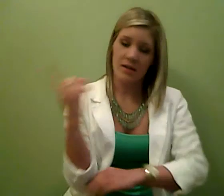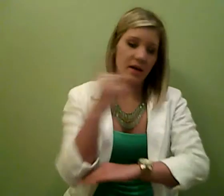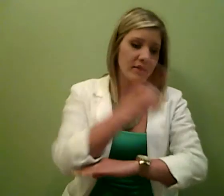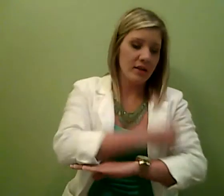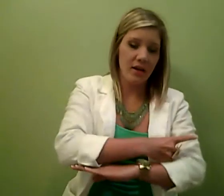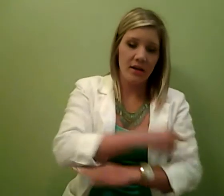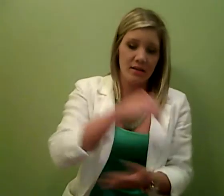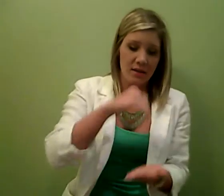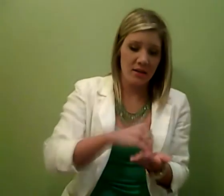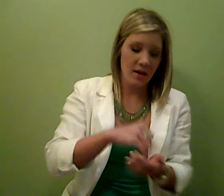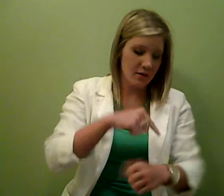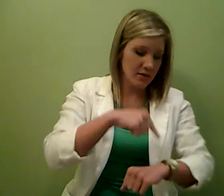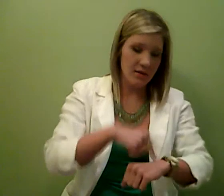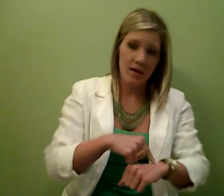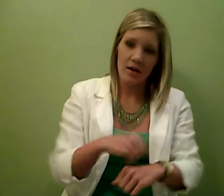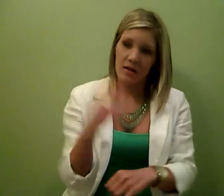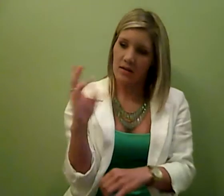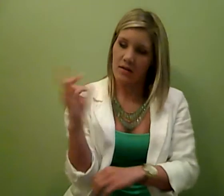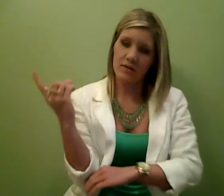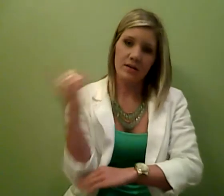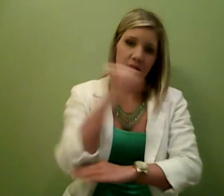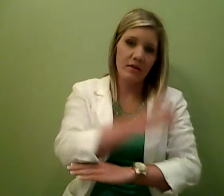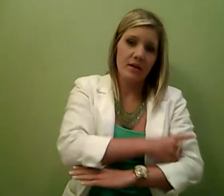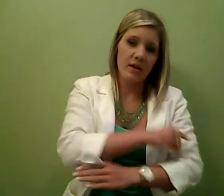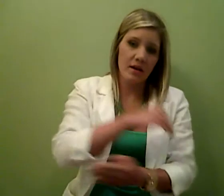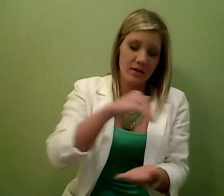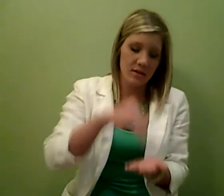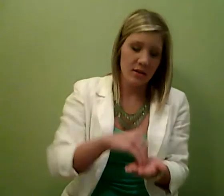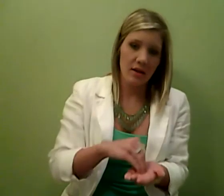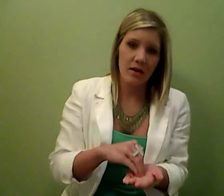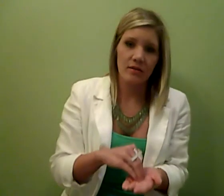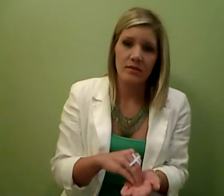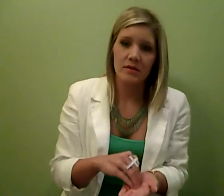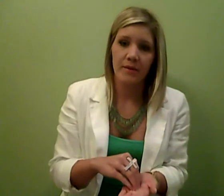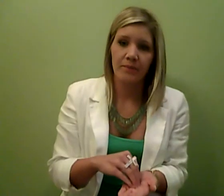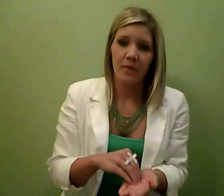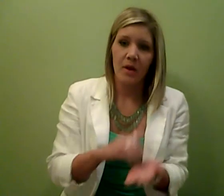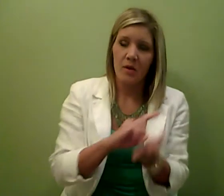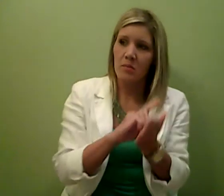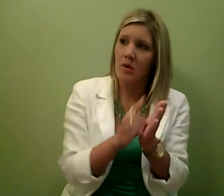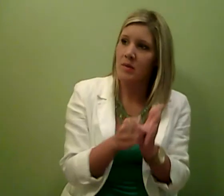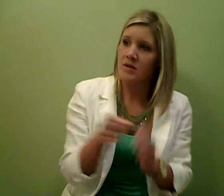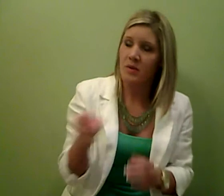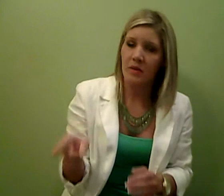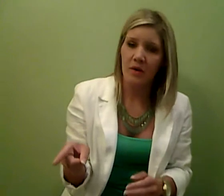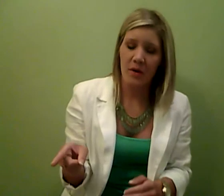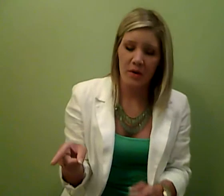seven days a thousand times Those seven days a thousand Moments with her